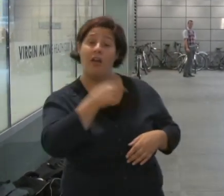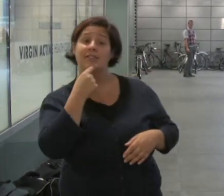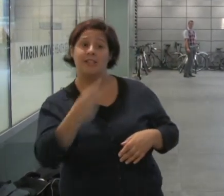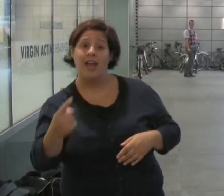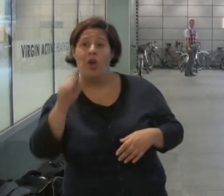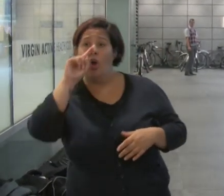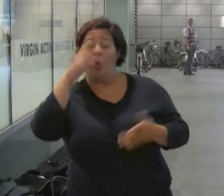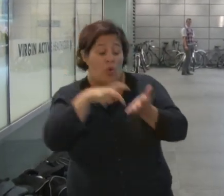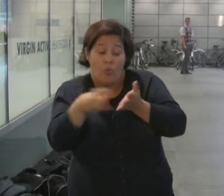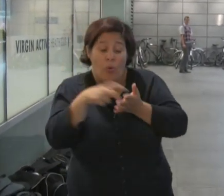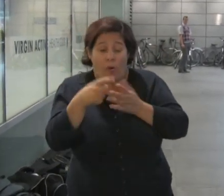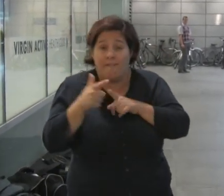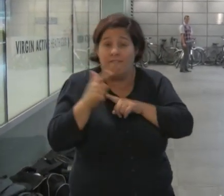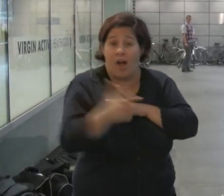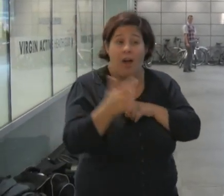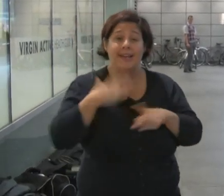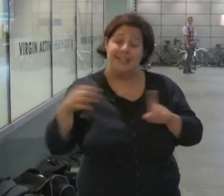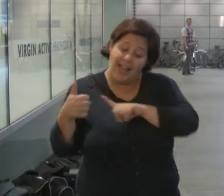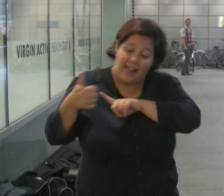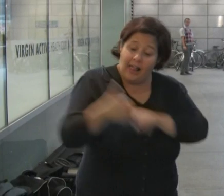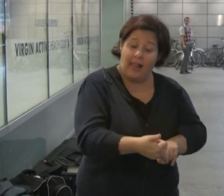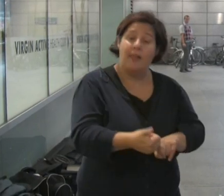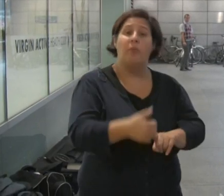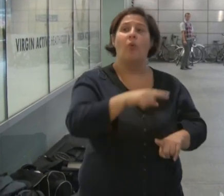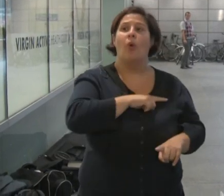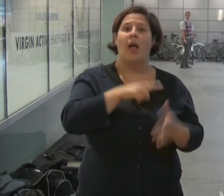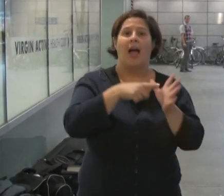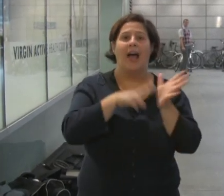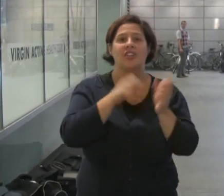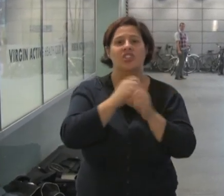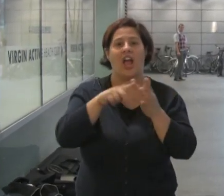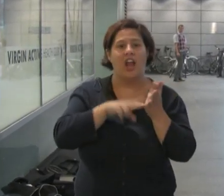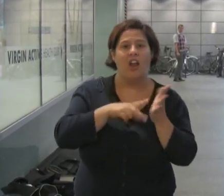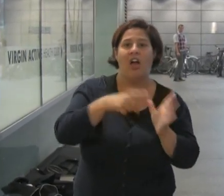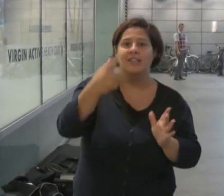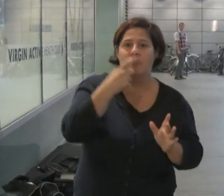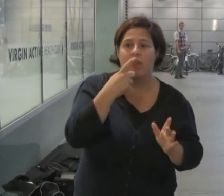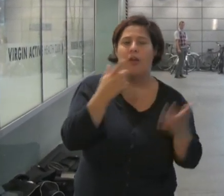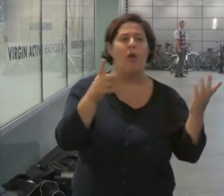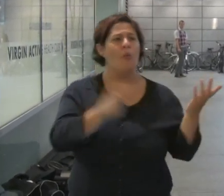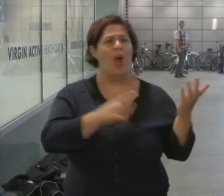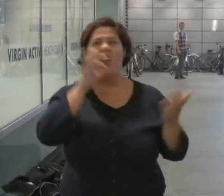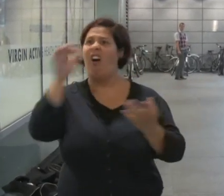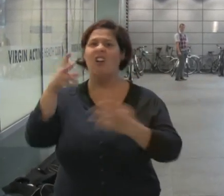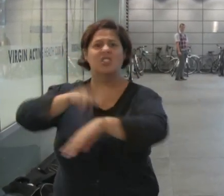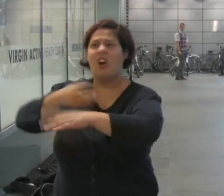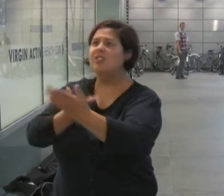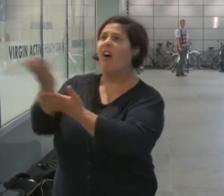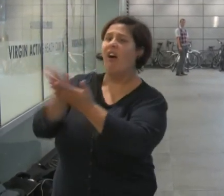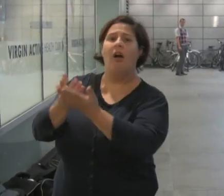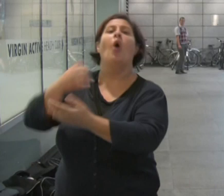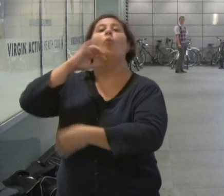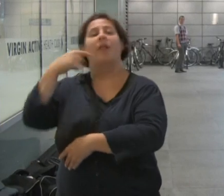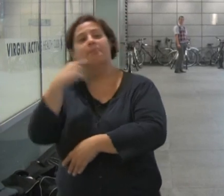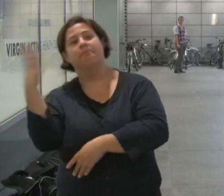could hardly work any distance without any help from his angina spray. I don't know why they could not have just asked the consultants who would have told